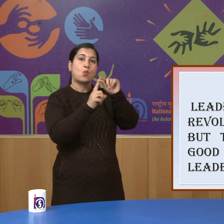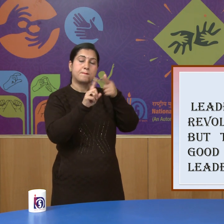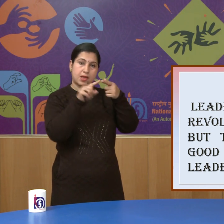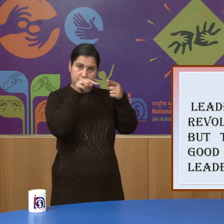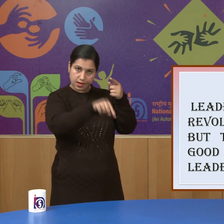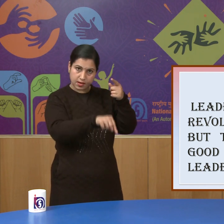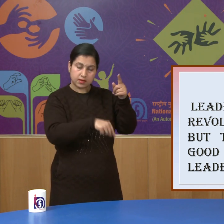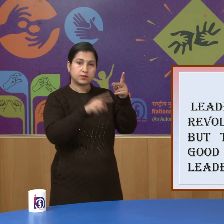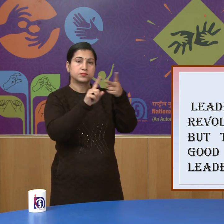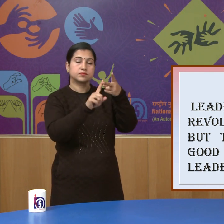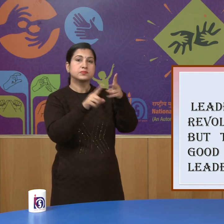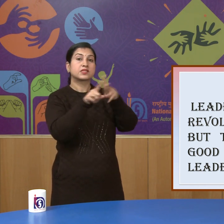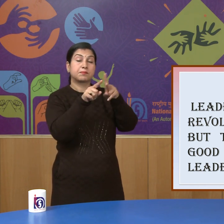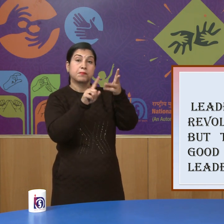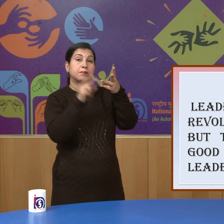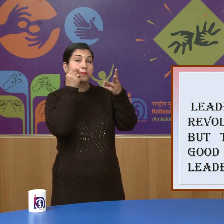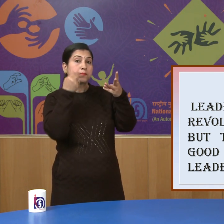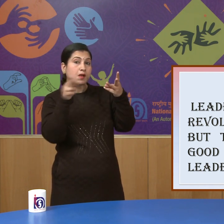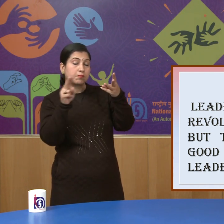and Nana Sahib